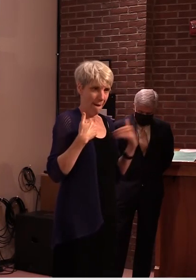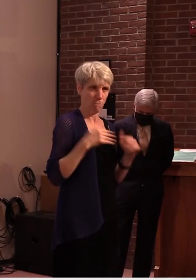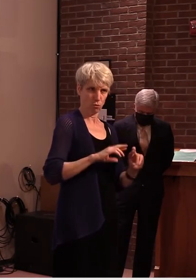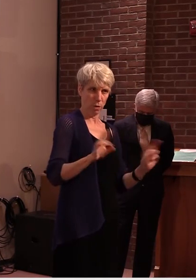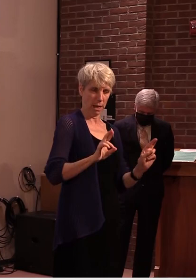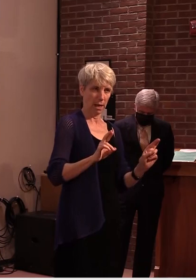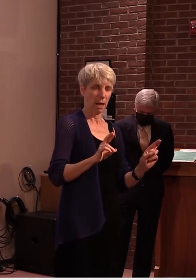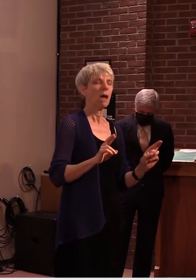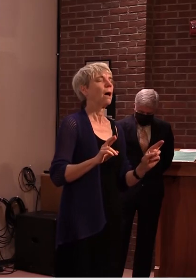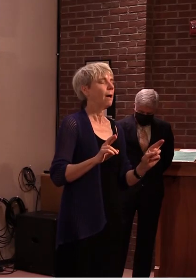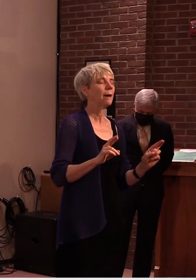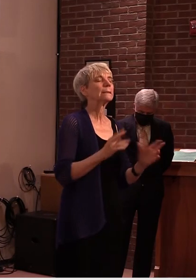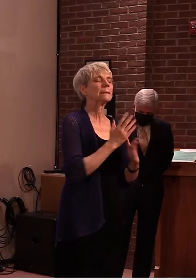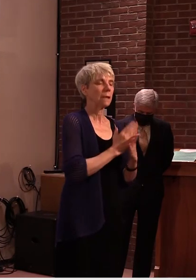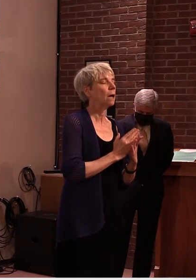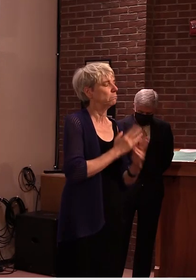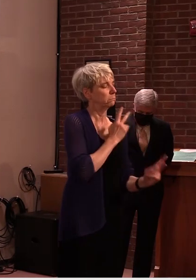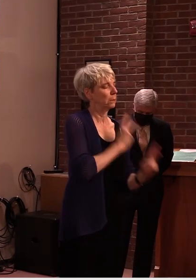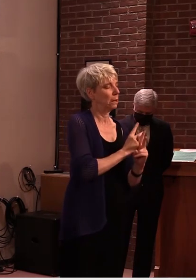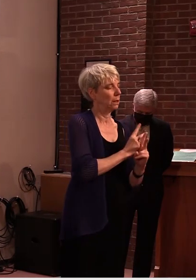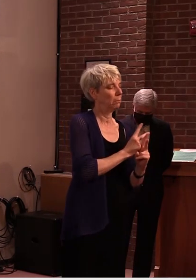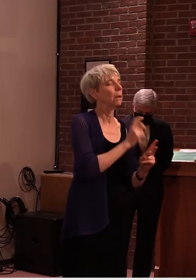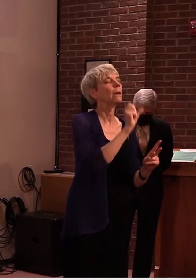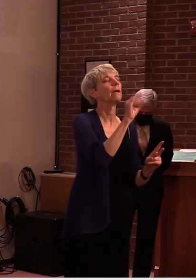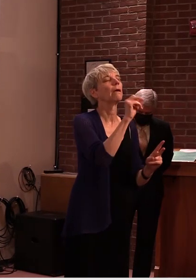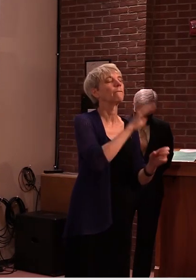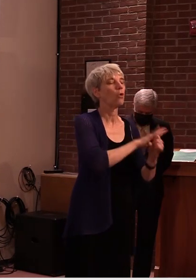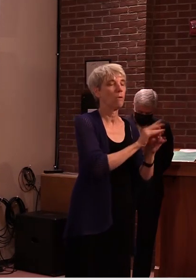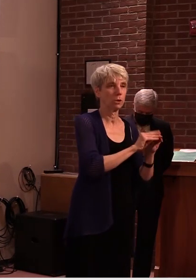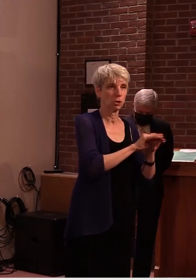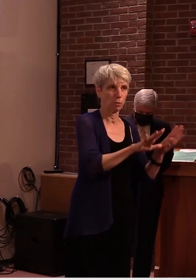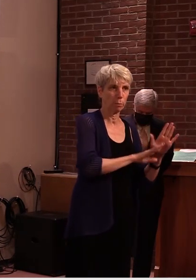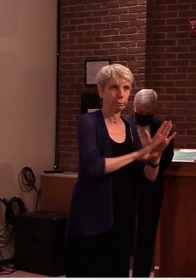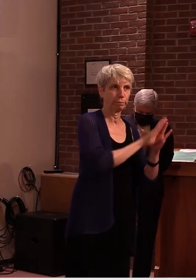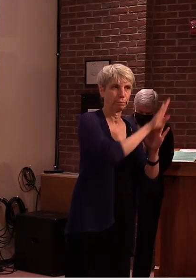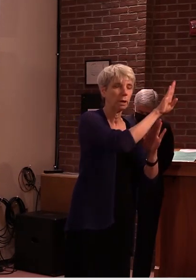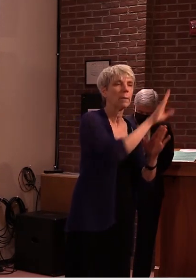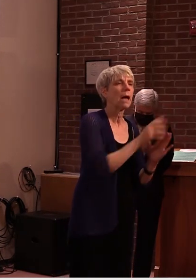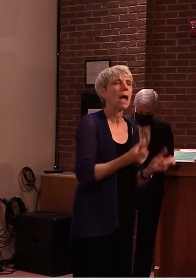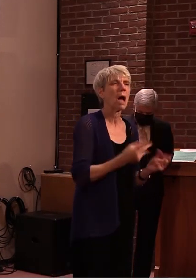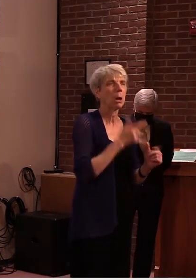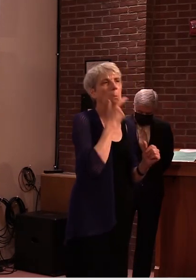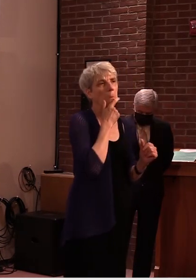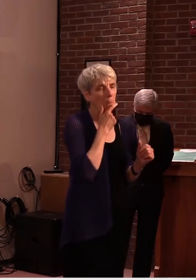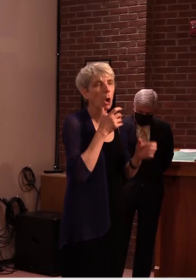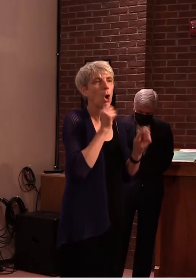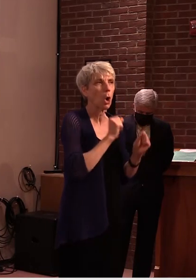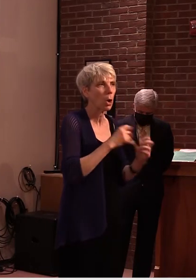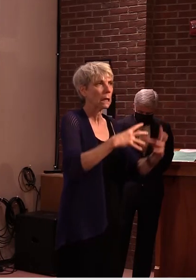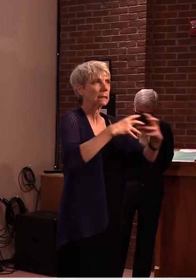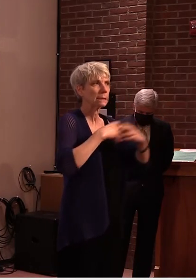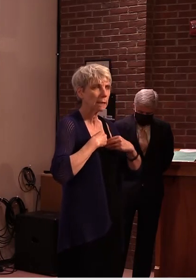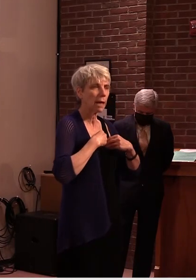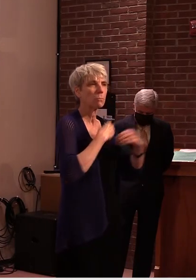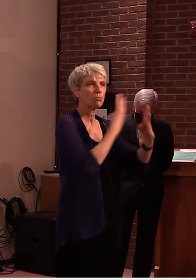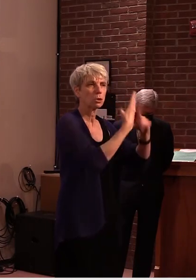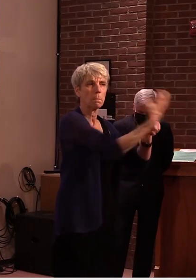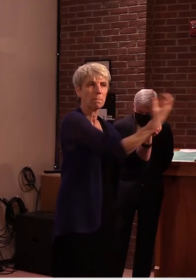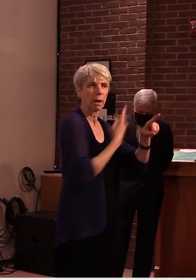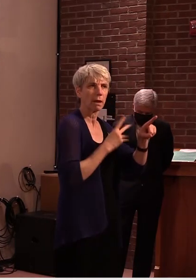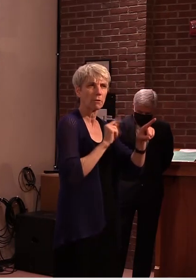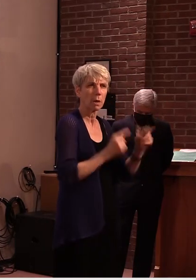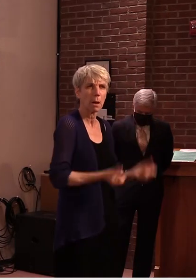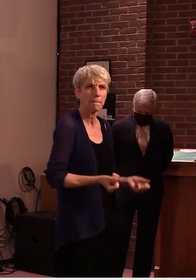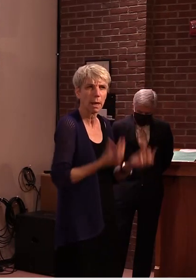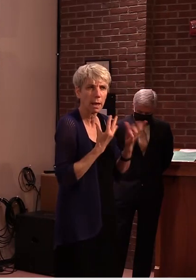back toward use for uh mississippi and me so i appreciate your comments kevin about